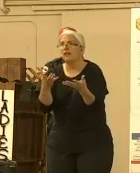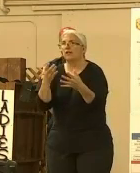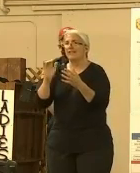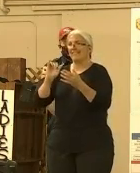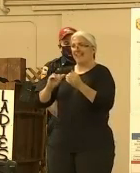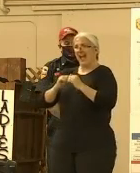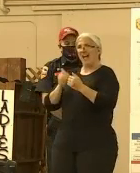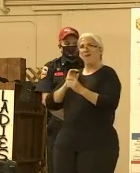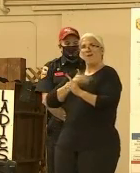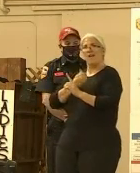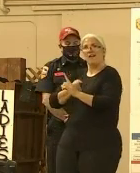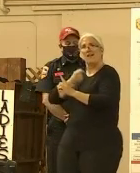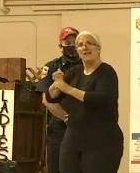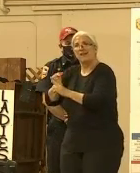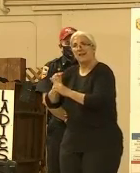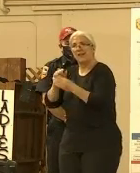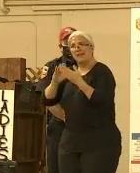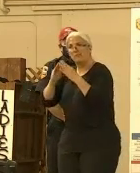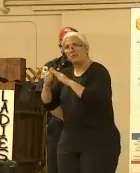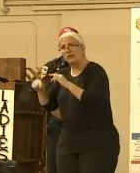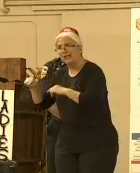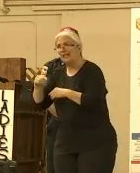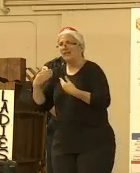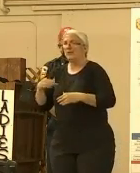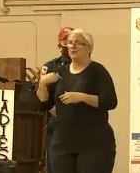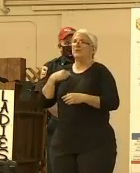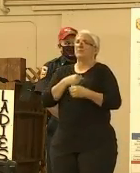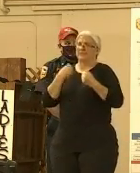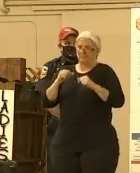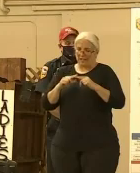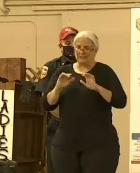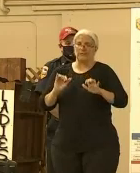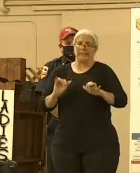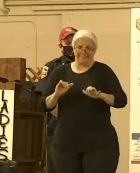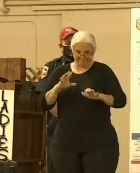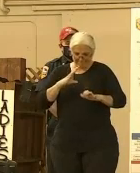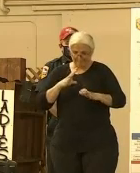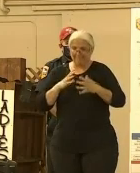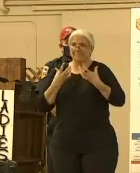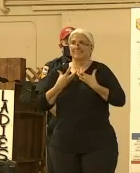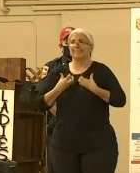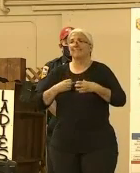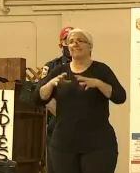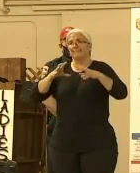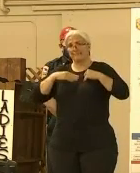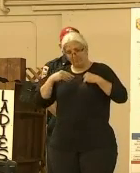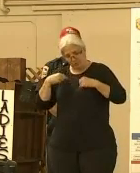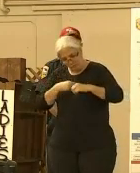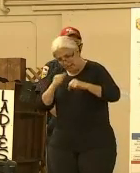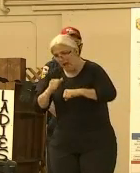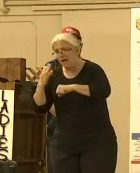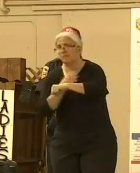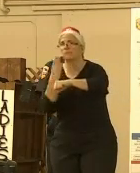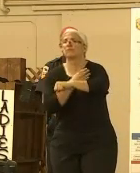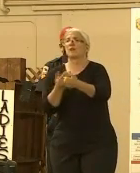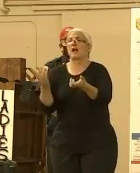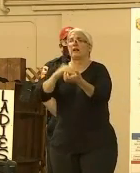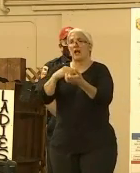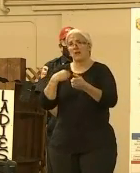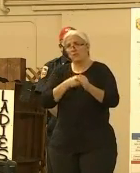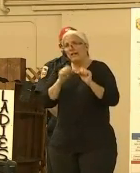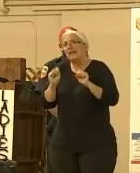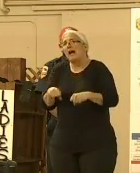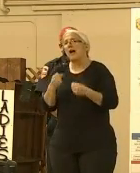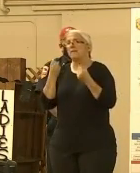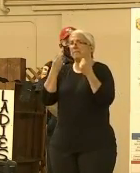we try to get a grip on that and rebuild. And this is an emotional time for many people. This